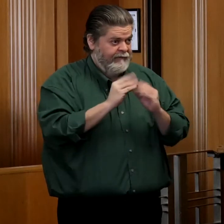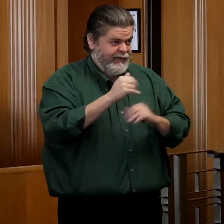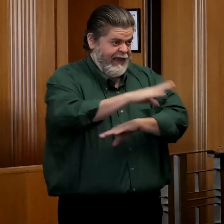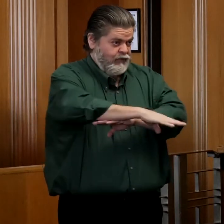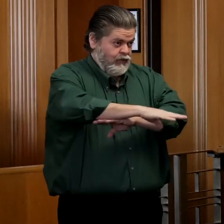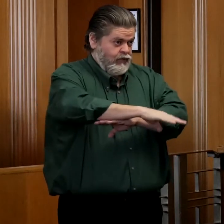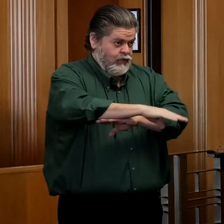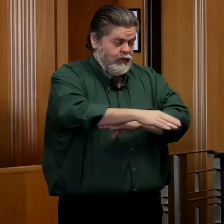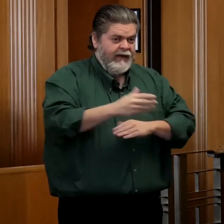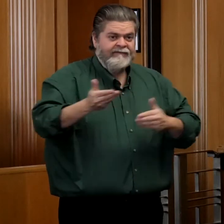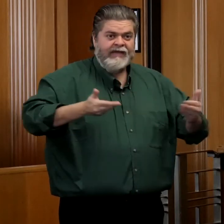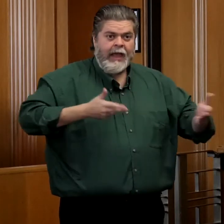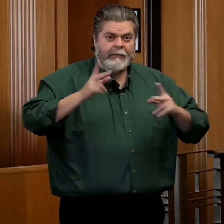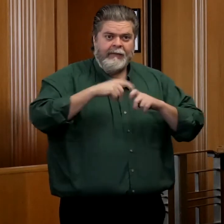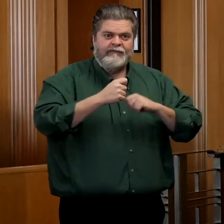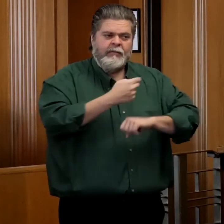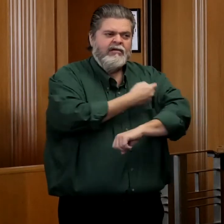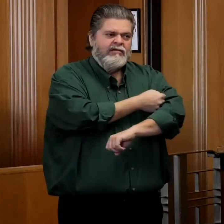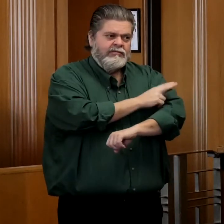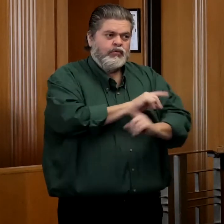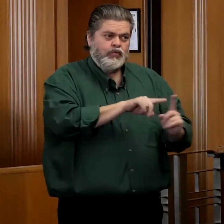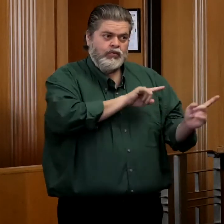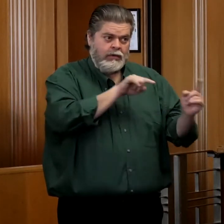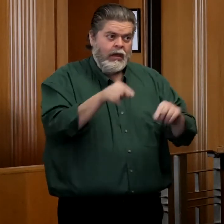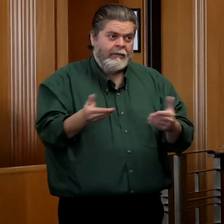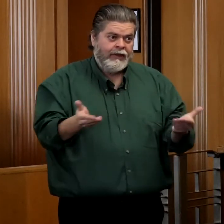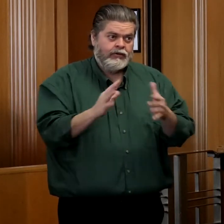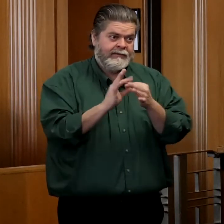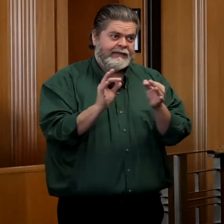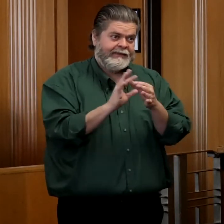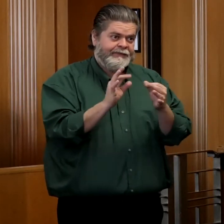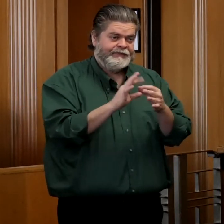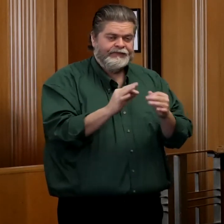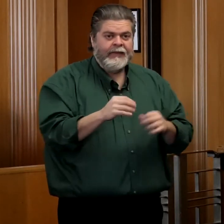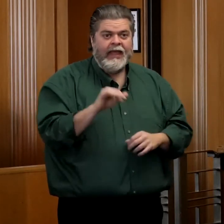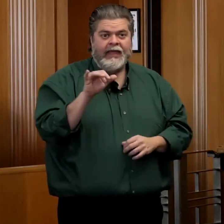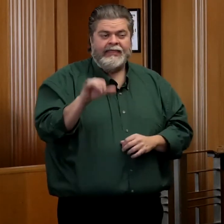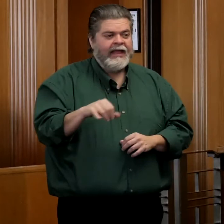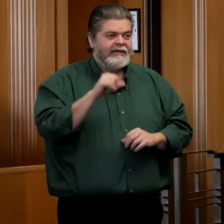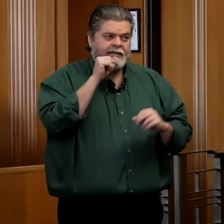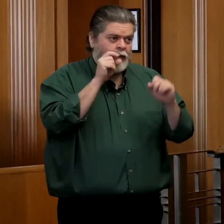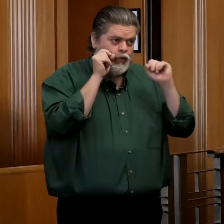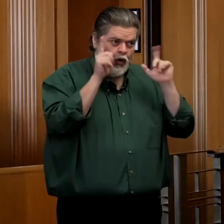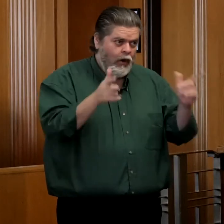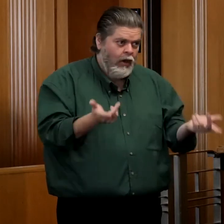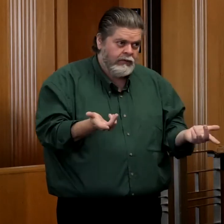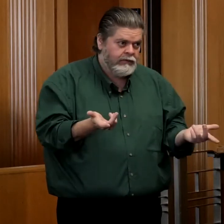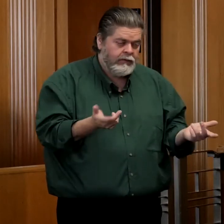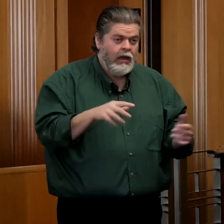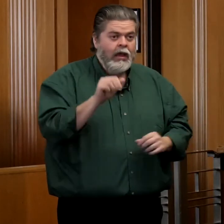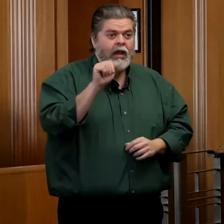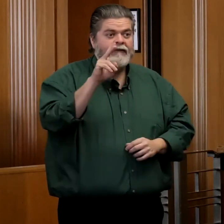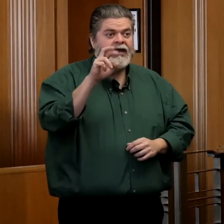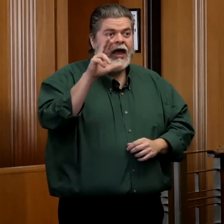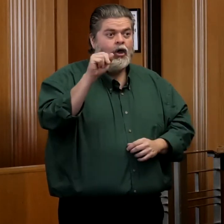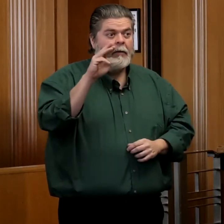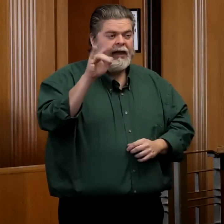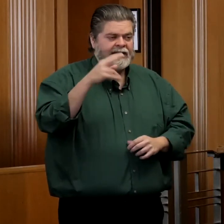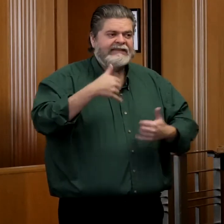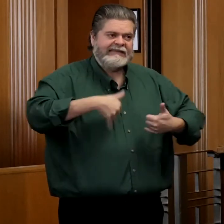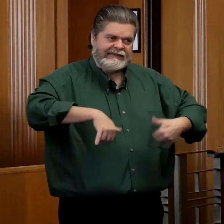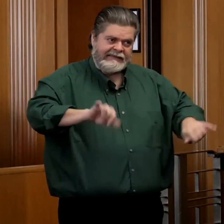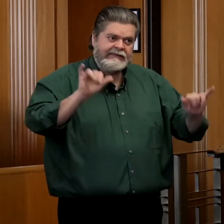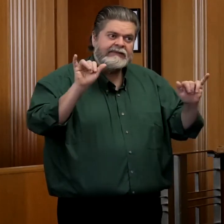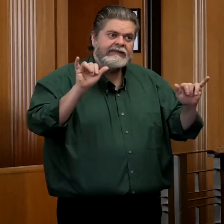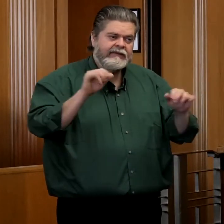inviting folks from the health systems to be here. This won't come as a surprise to any of you. Avera McKinnon continues to